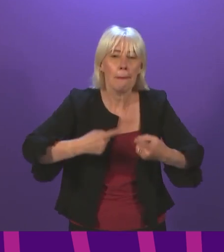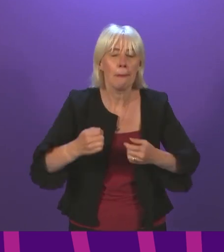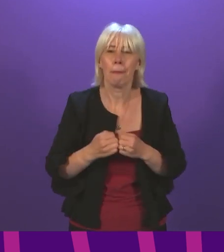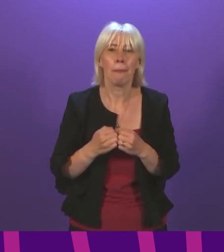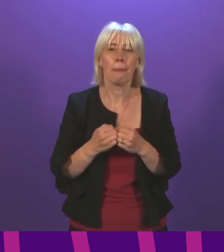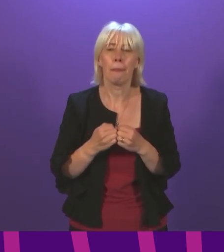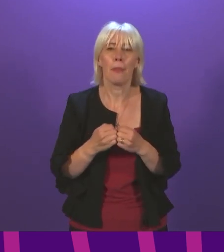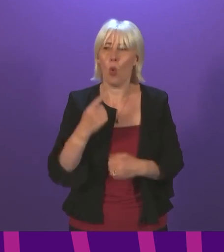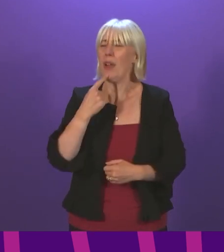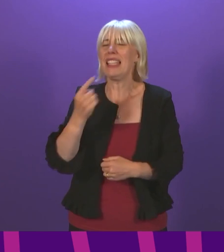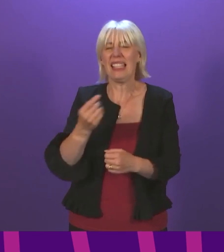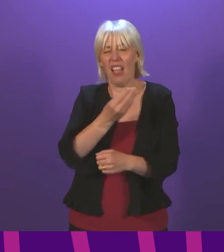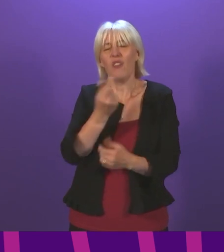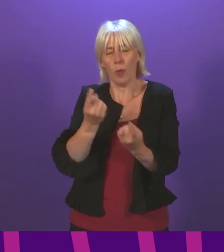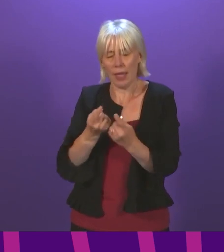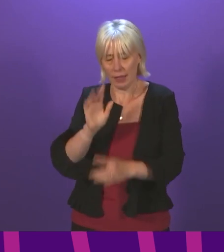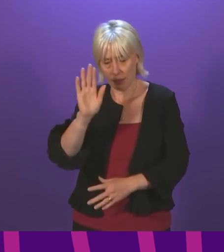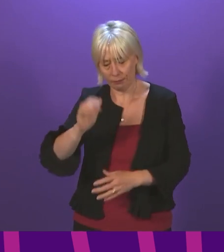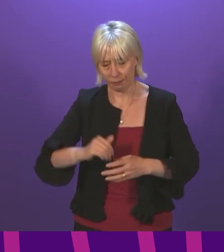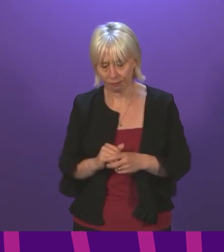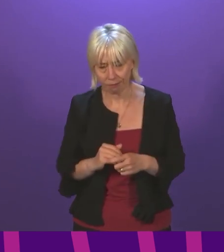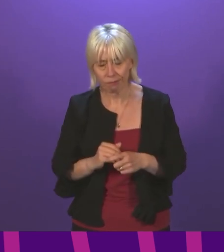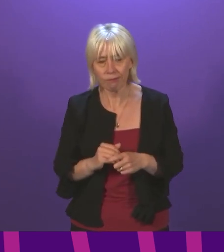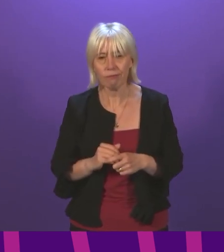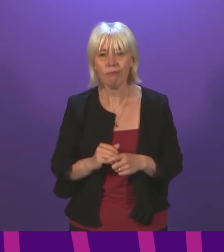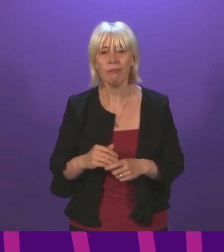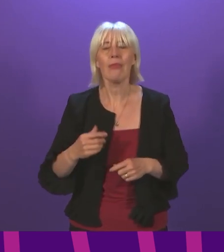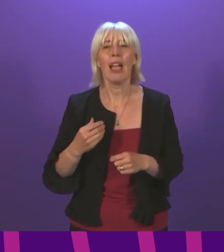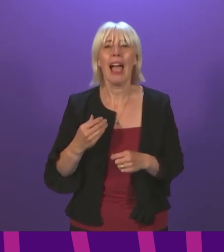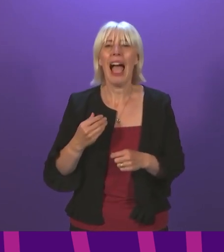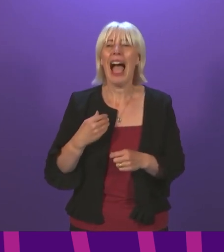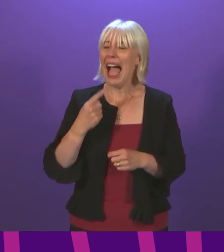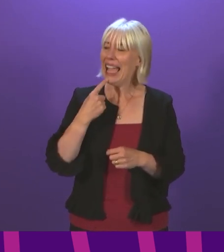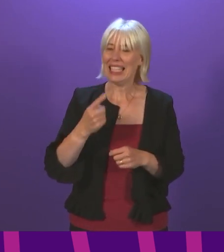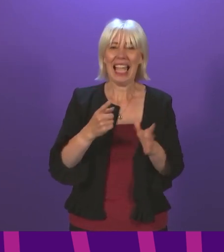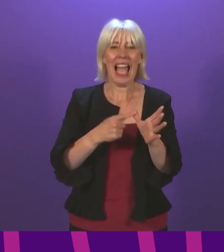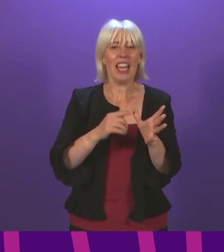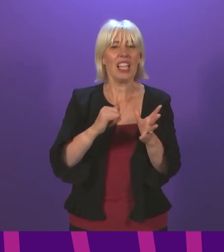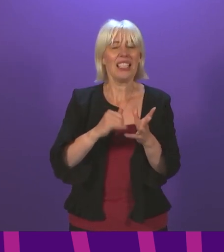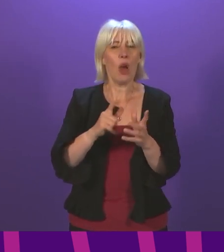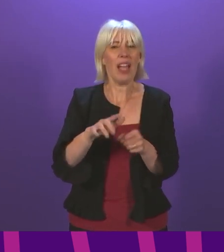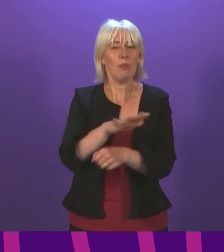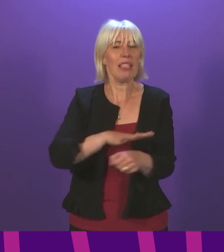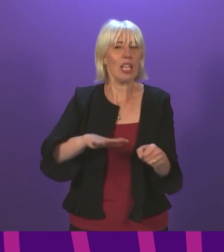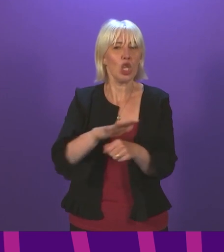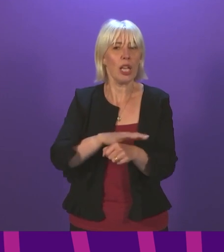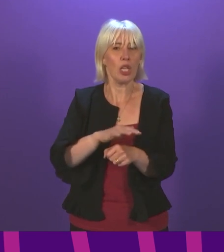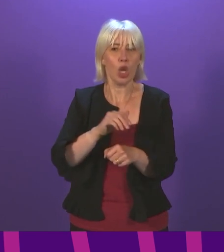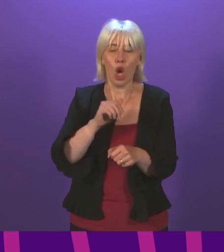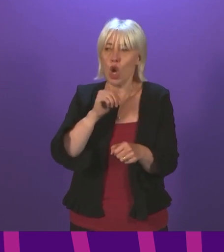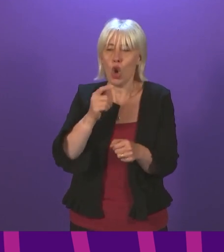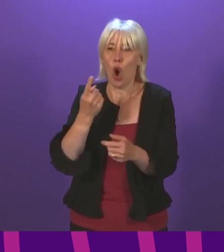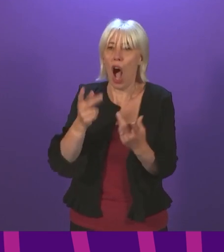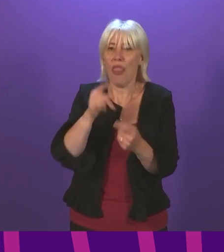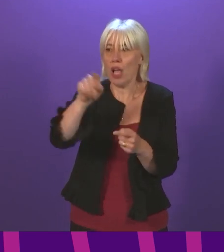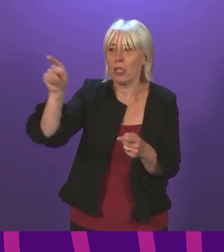I say a couple of things? Firstly, I did make a comment about Anna Sarwar's position. It wasn't a comment about anybody else's position.